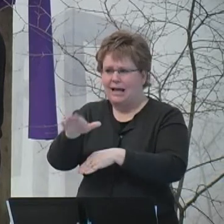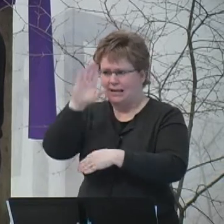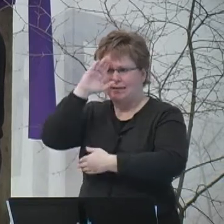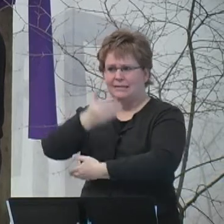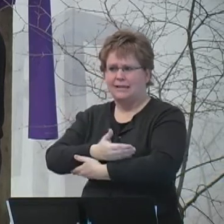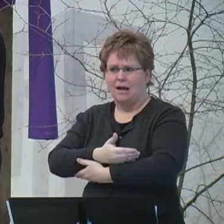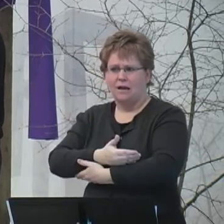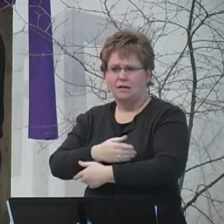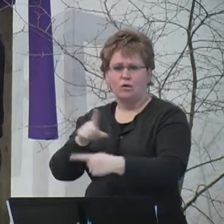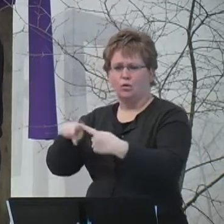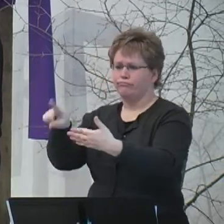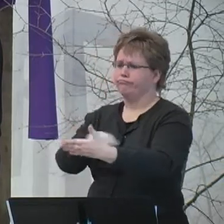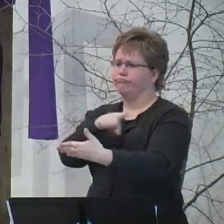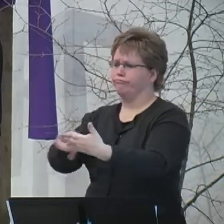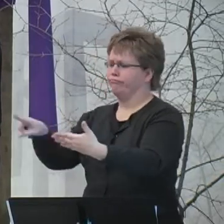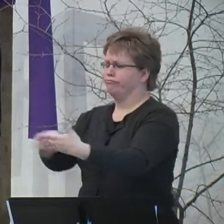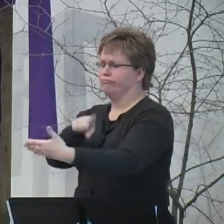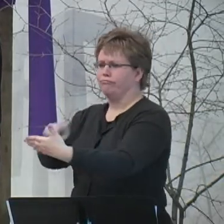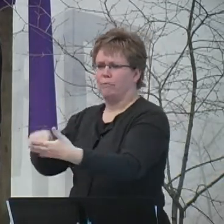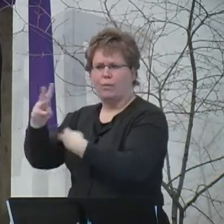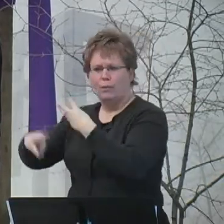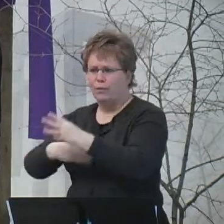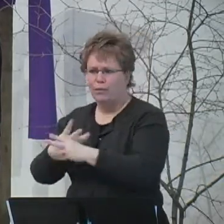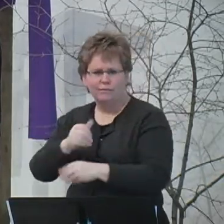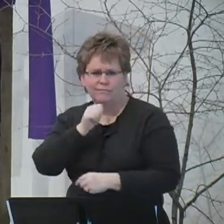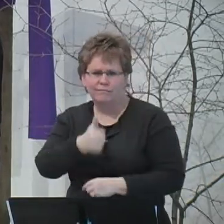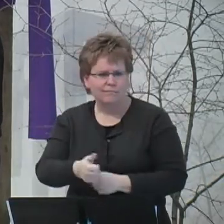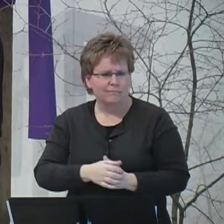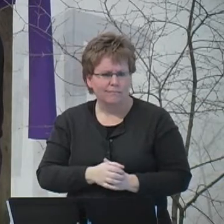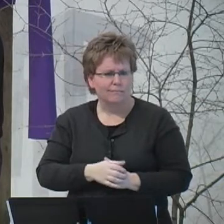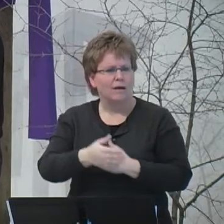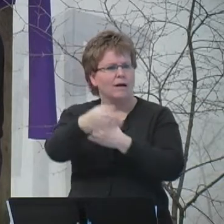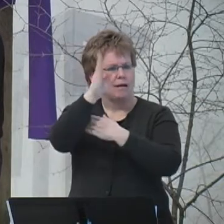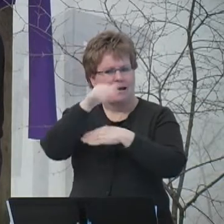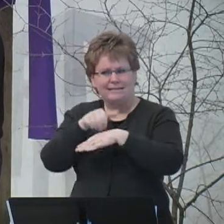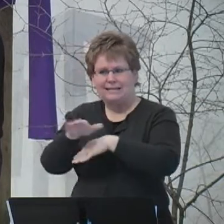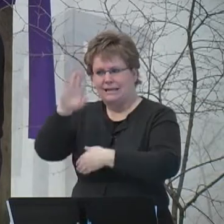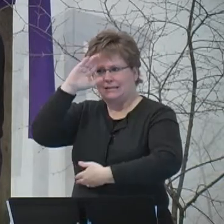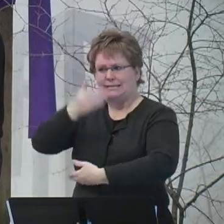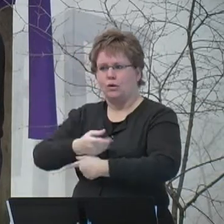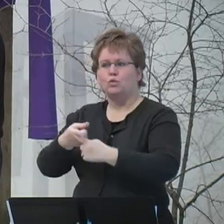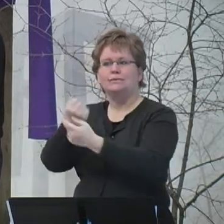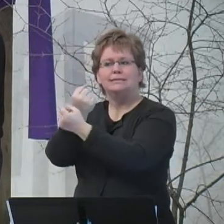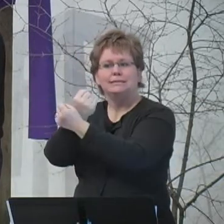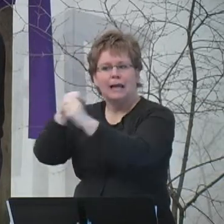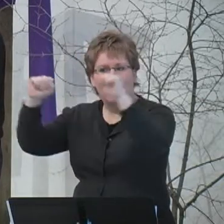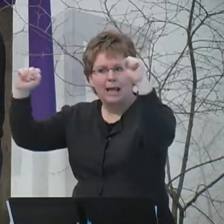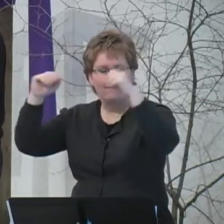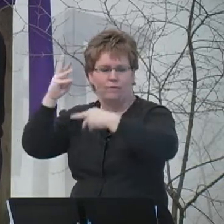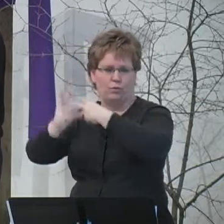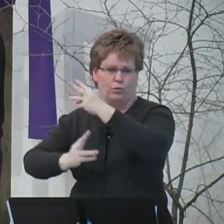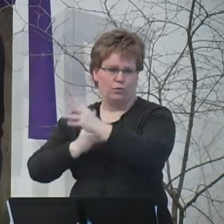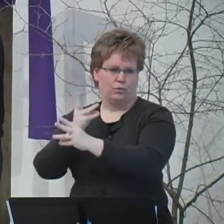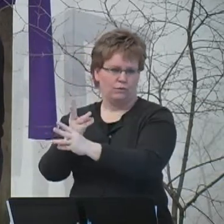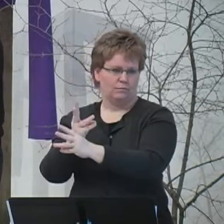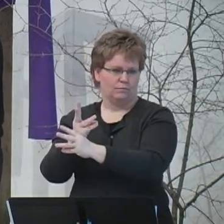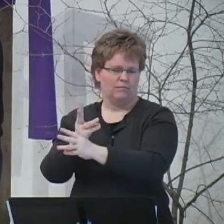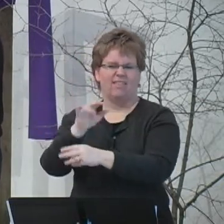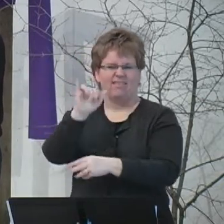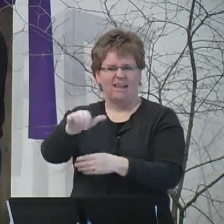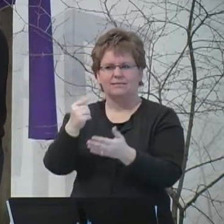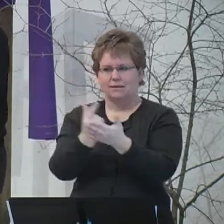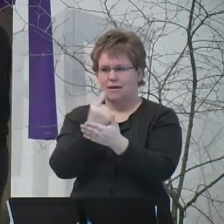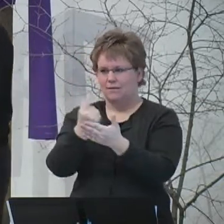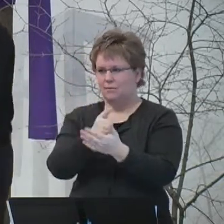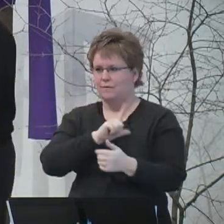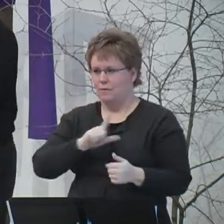world to condemn the world, but in order that the world might be saved through him. The Gospel